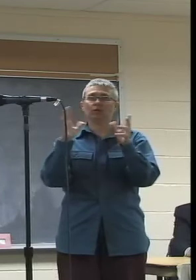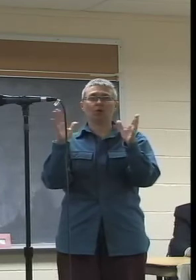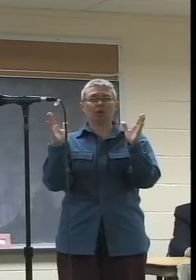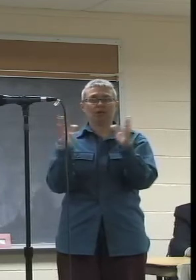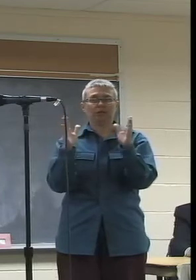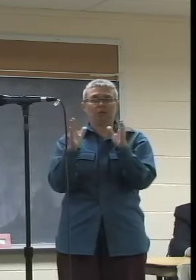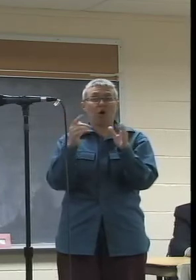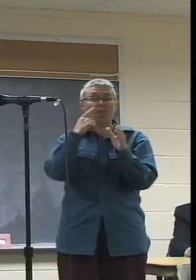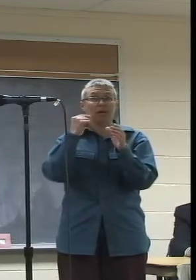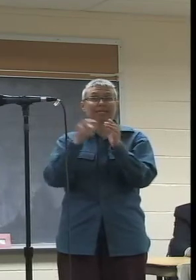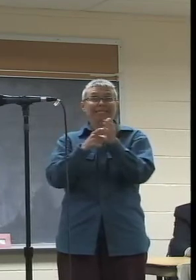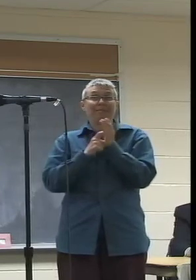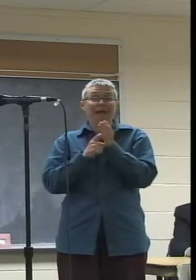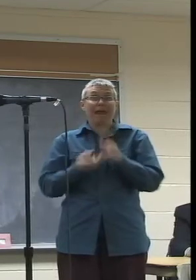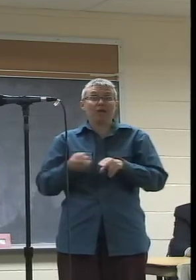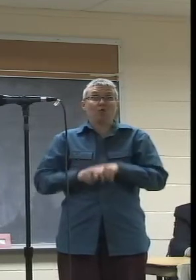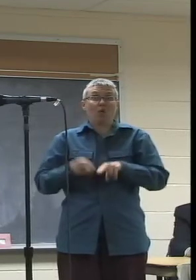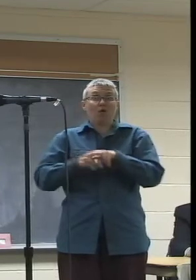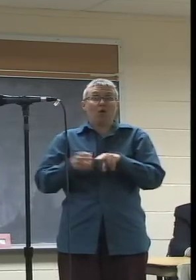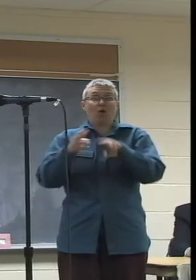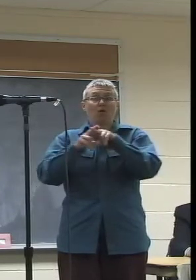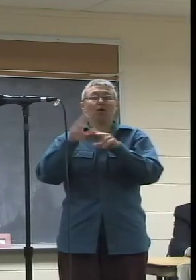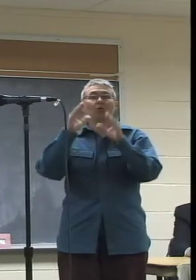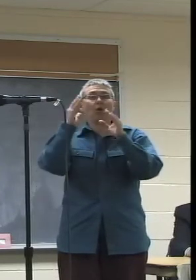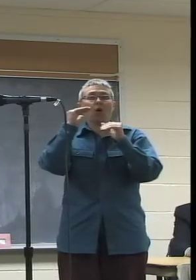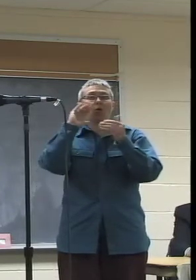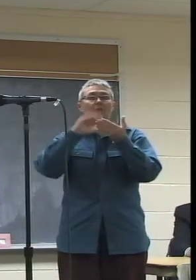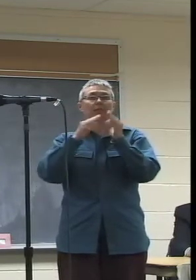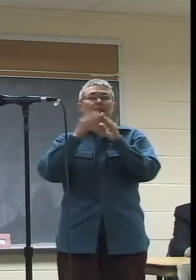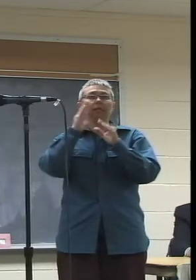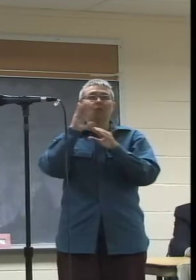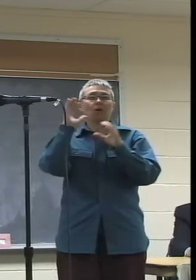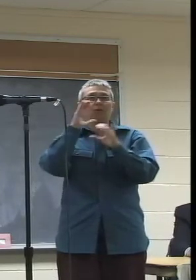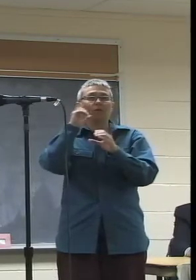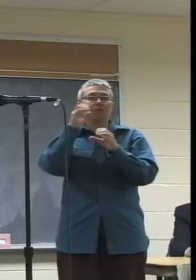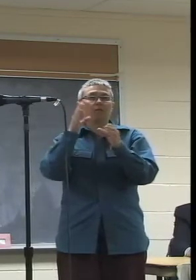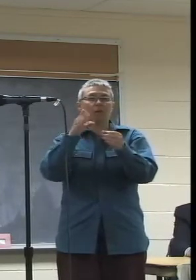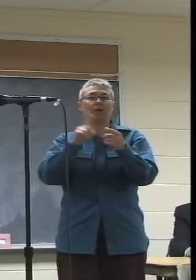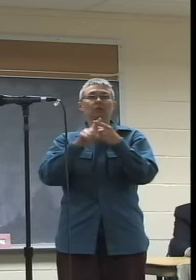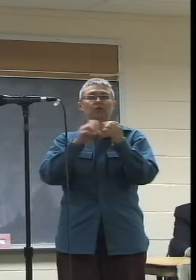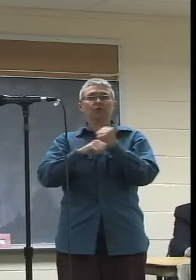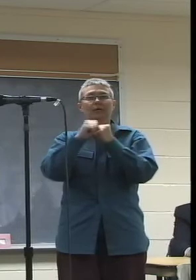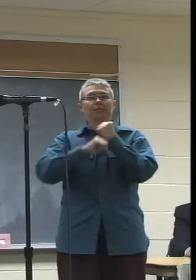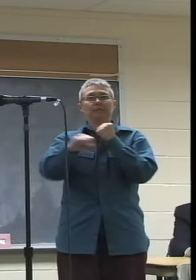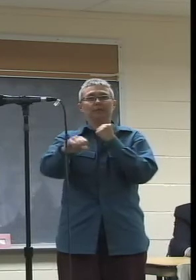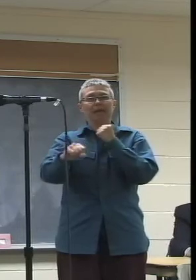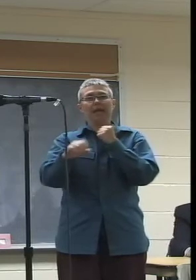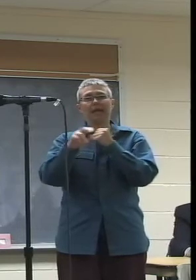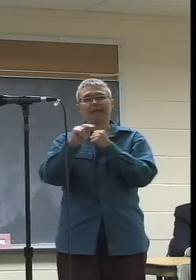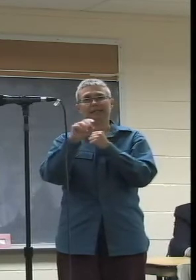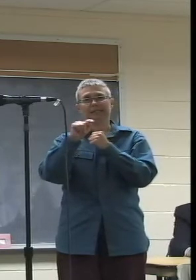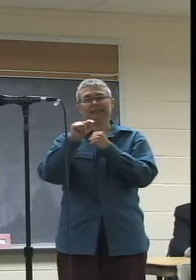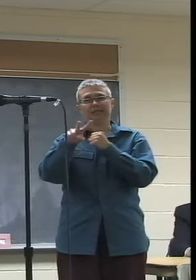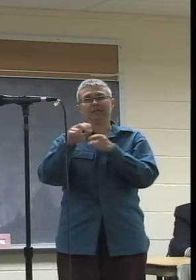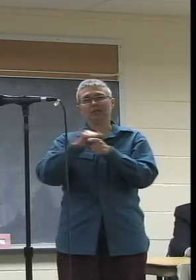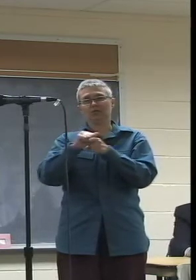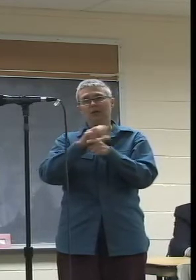community. So I hope the city will be looking for ways to expand NCTV's training and production capacity.